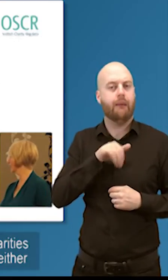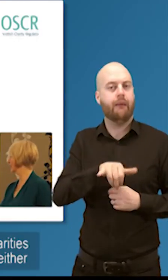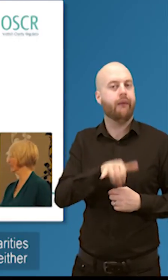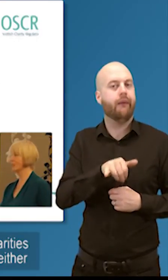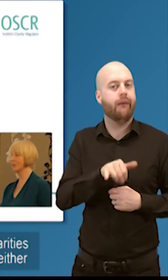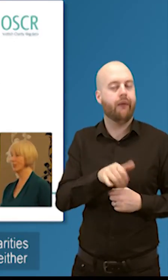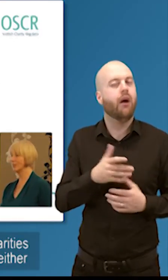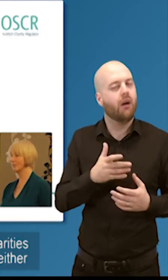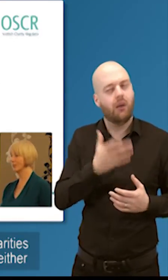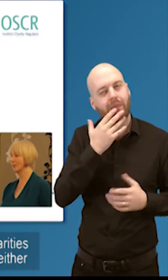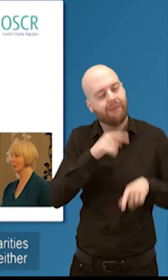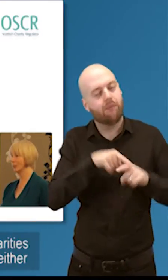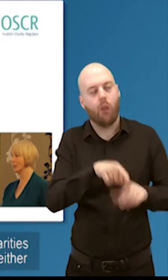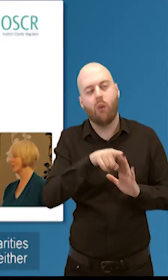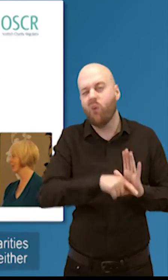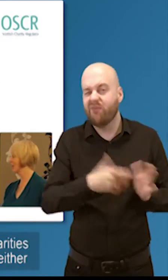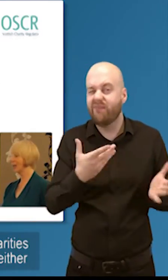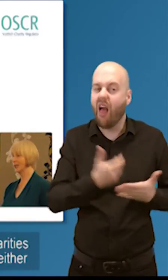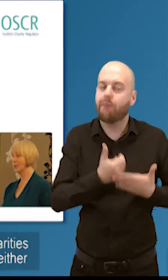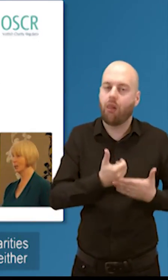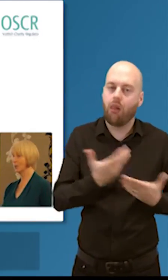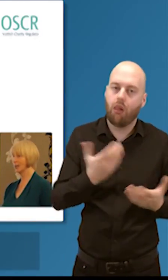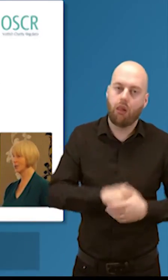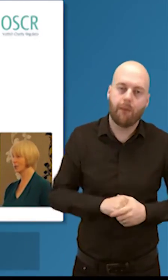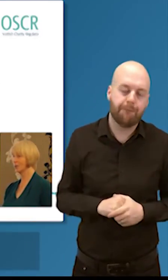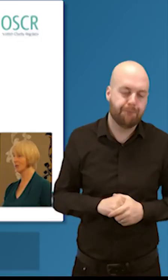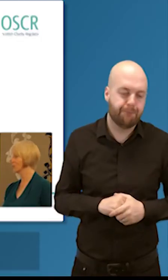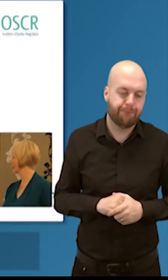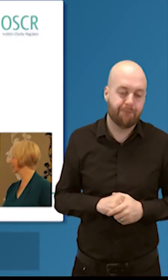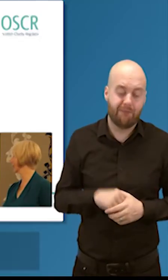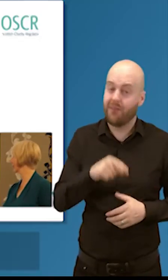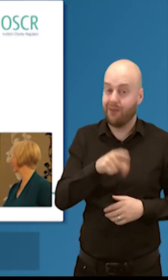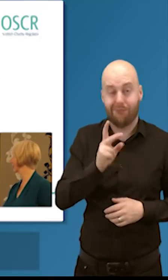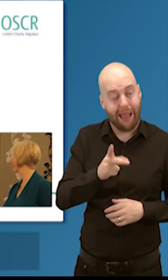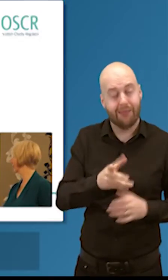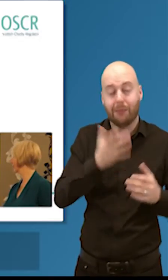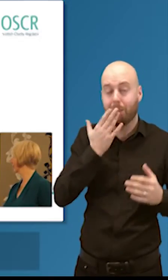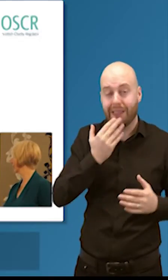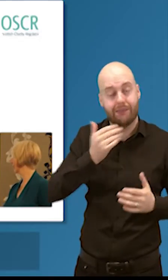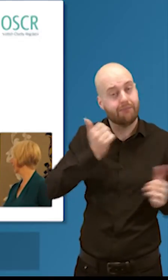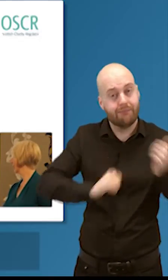it's it's it's it's find find find the great work that you see and either replicate it or do even better than it